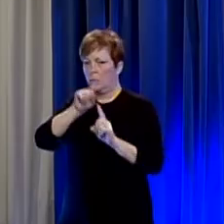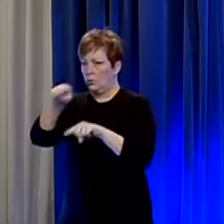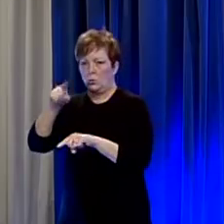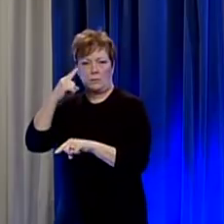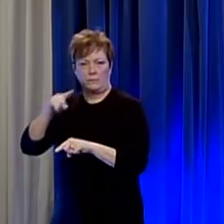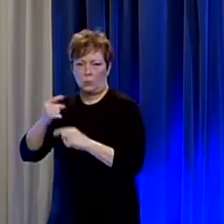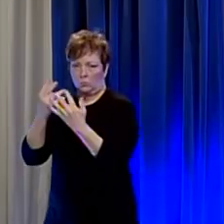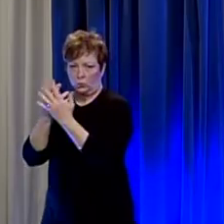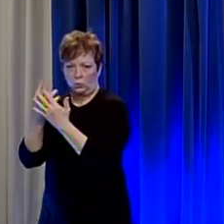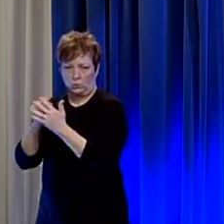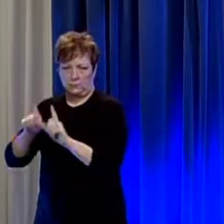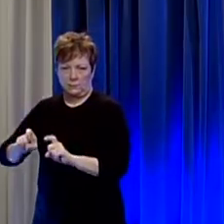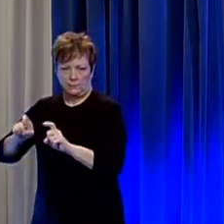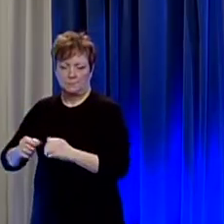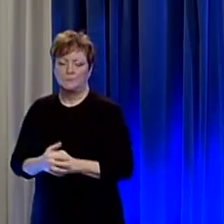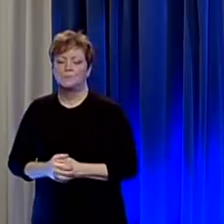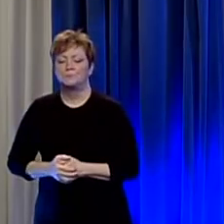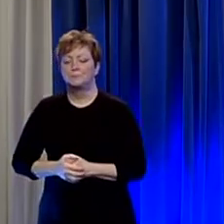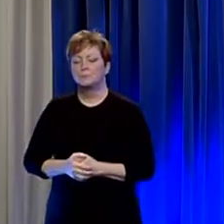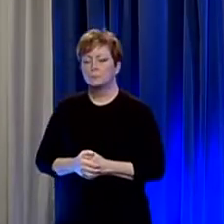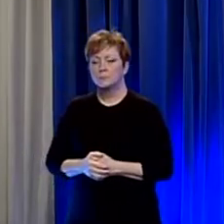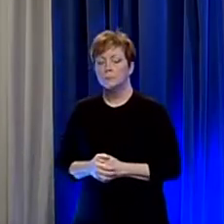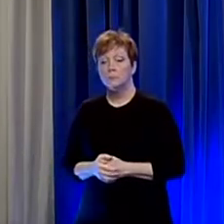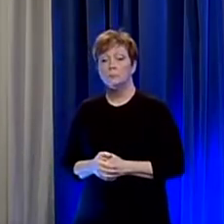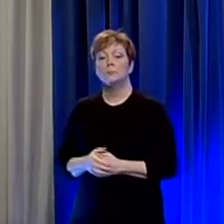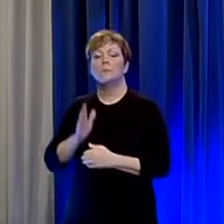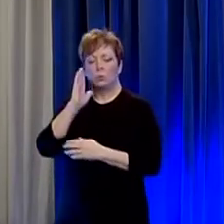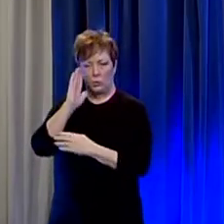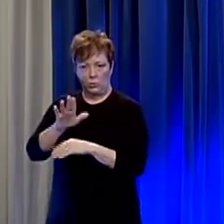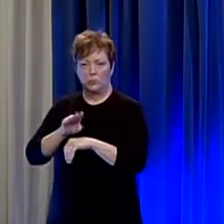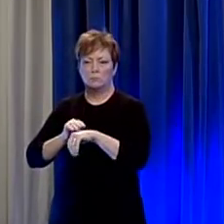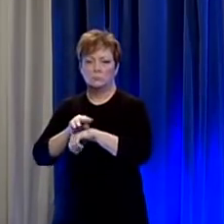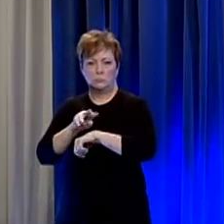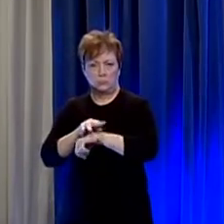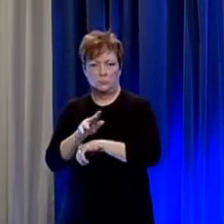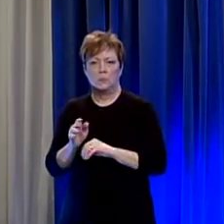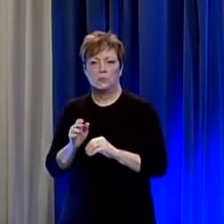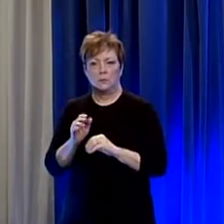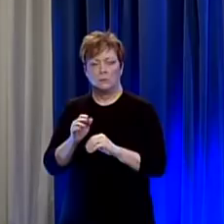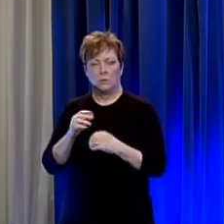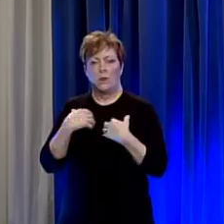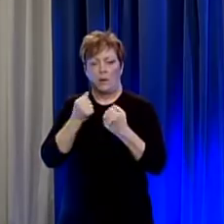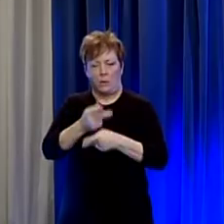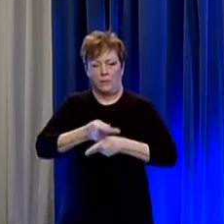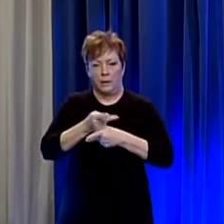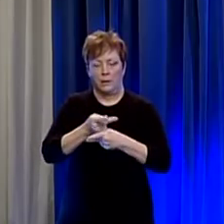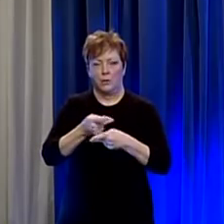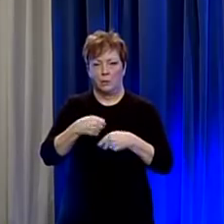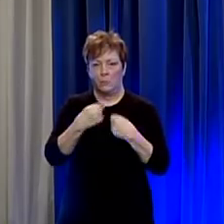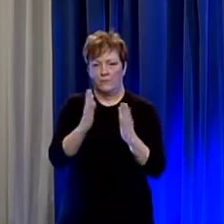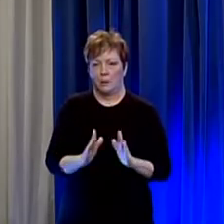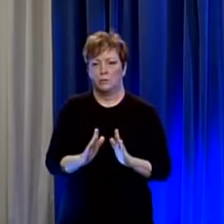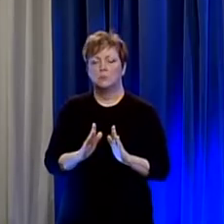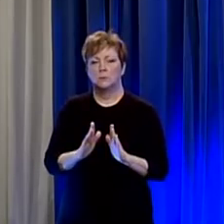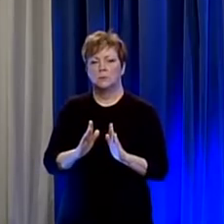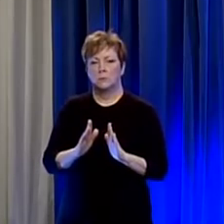we are going to issue additional guidance to uh healthcare providers in the state about who we would like to screen um